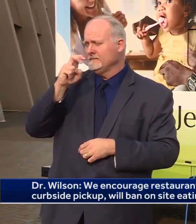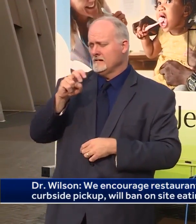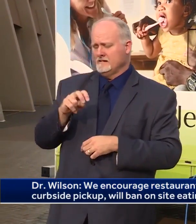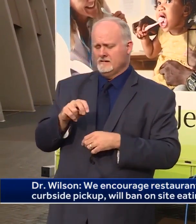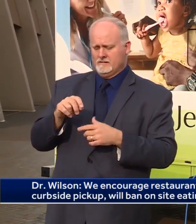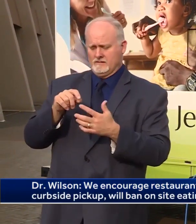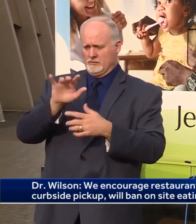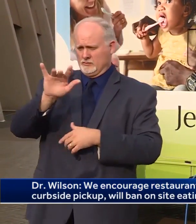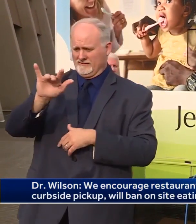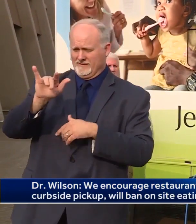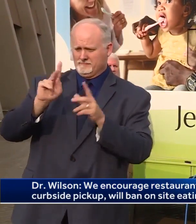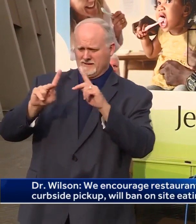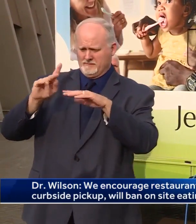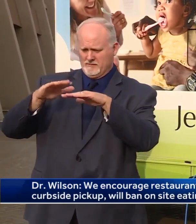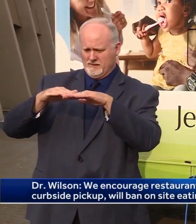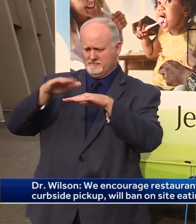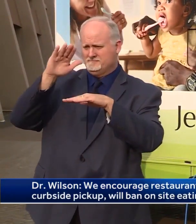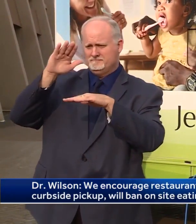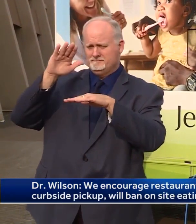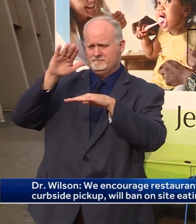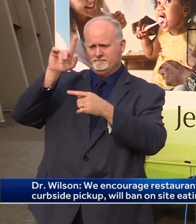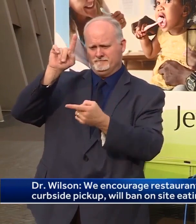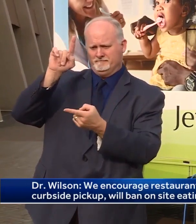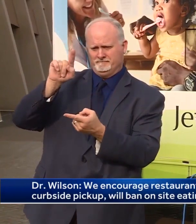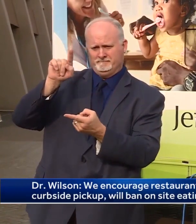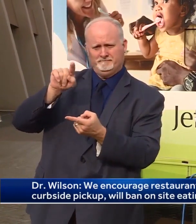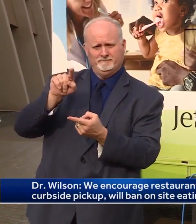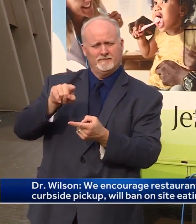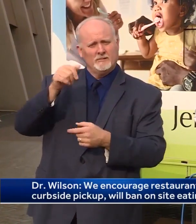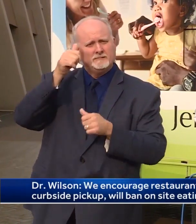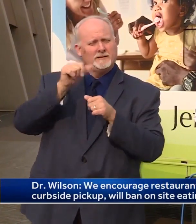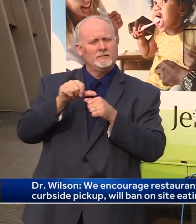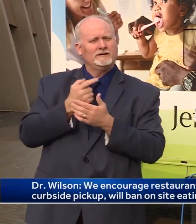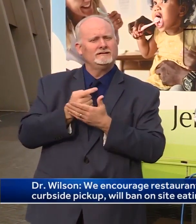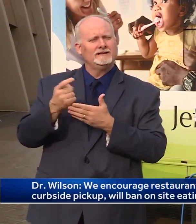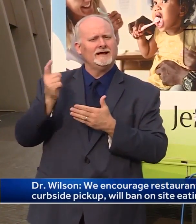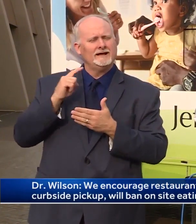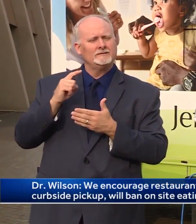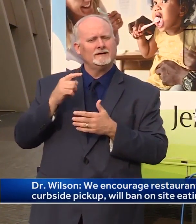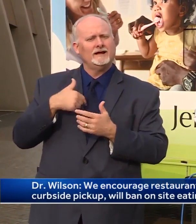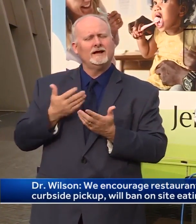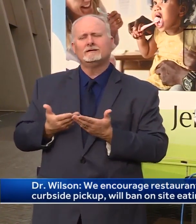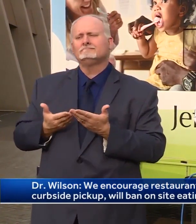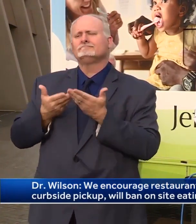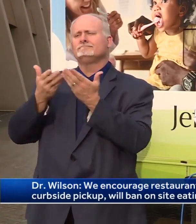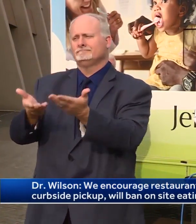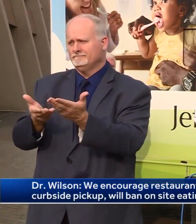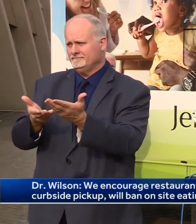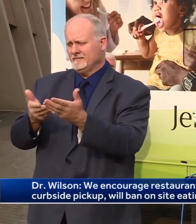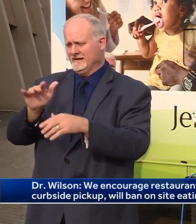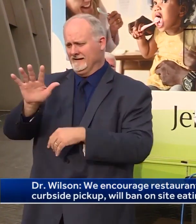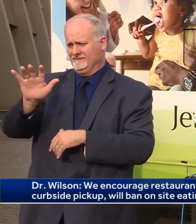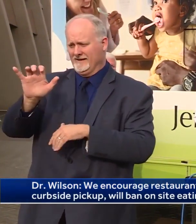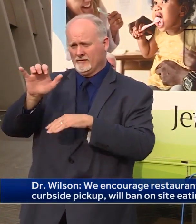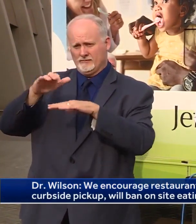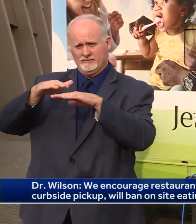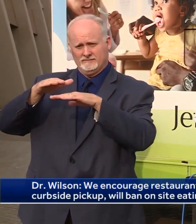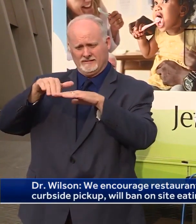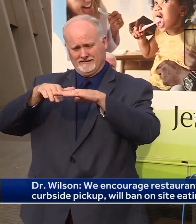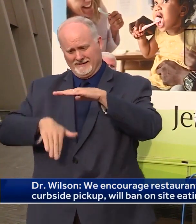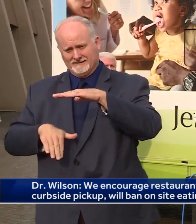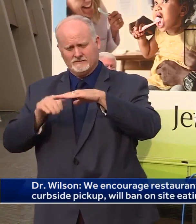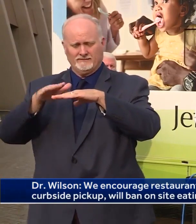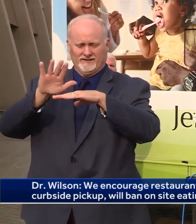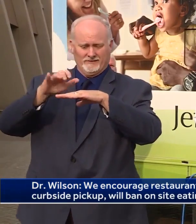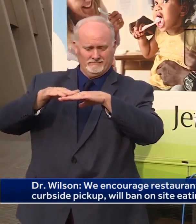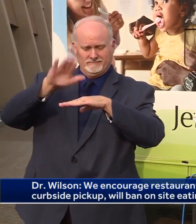number has been gradually going down. may recall that last week I recommended that it be 500. We've come